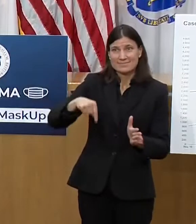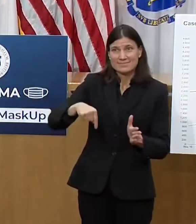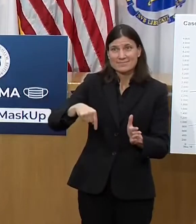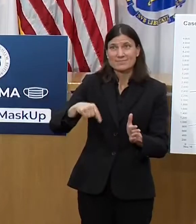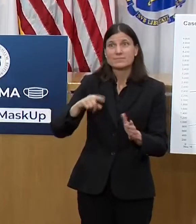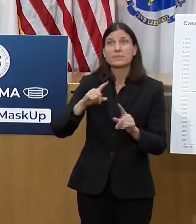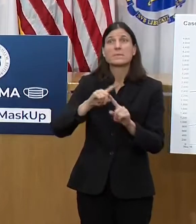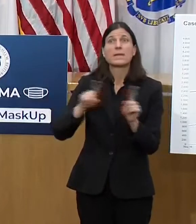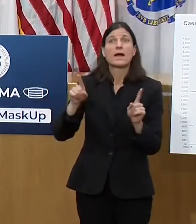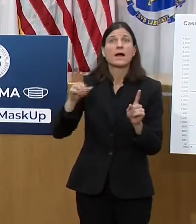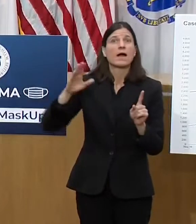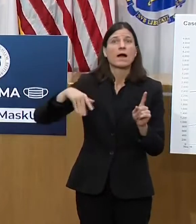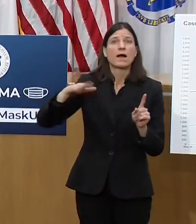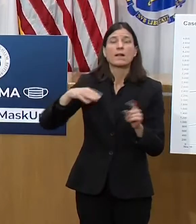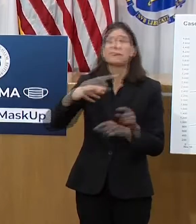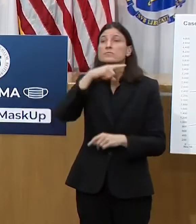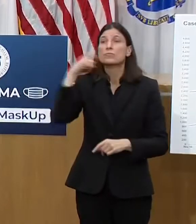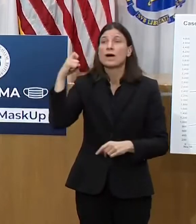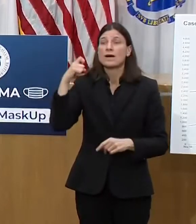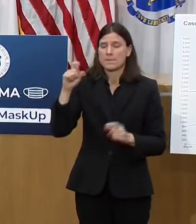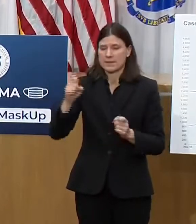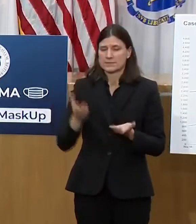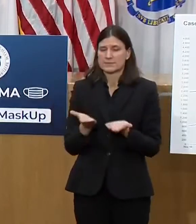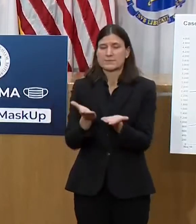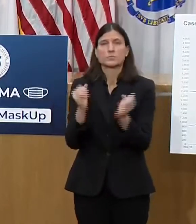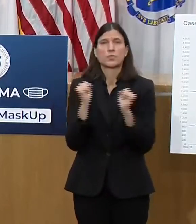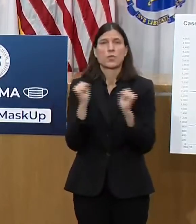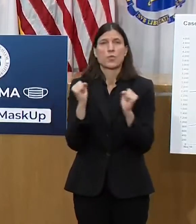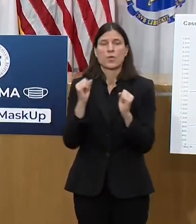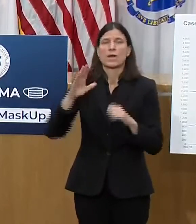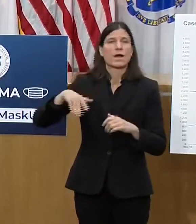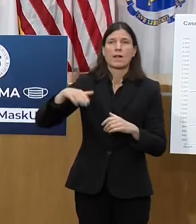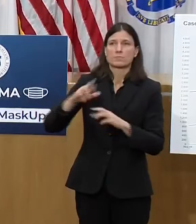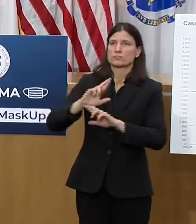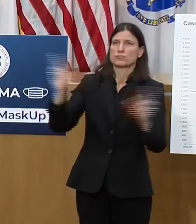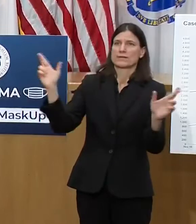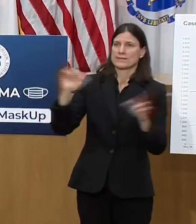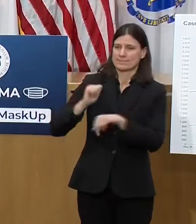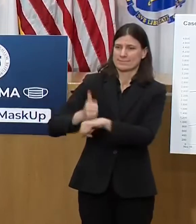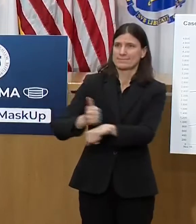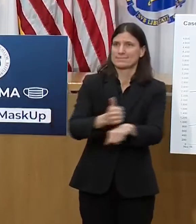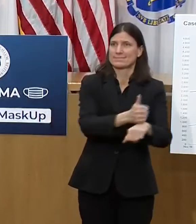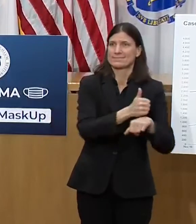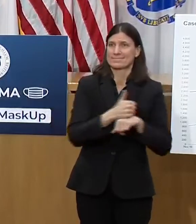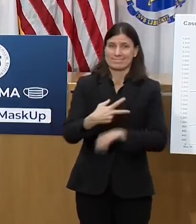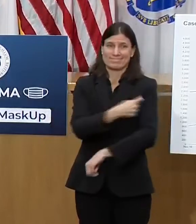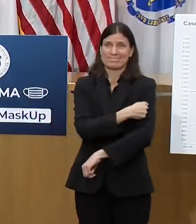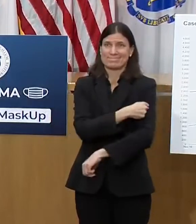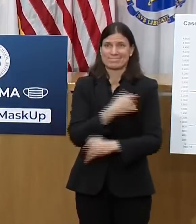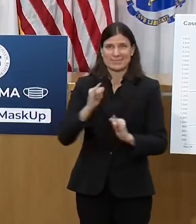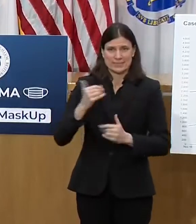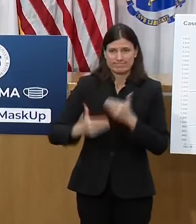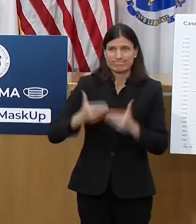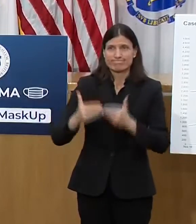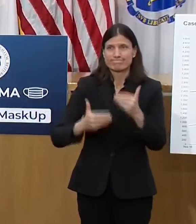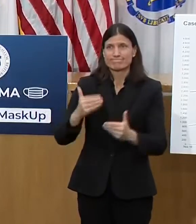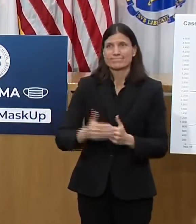Getting through this period between now and when that vaccine is more available to people around the Commonwealth